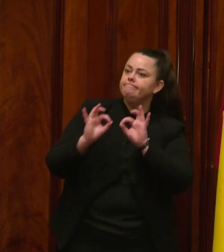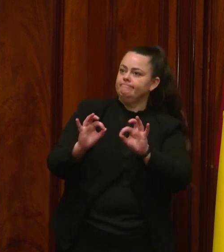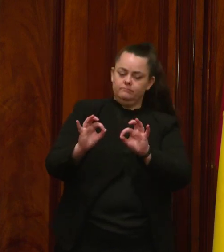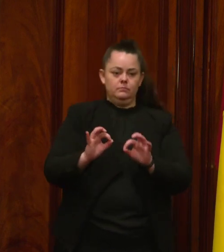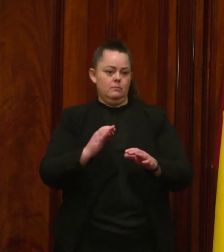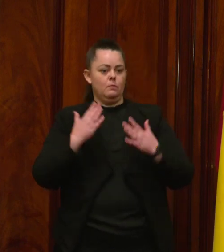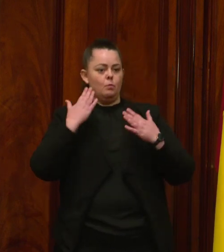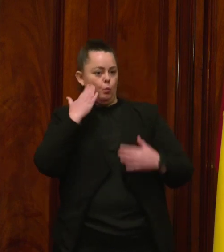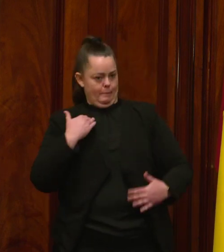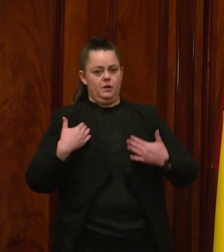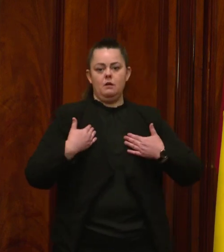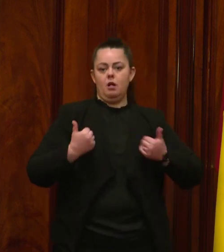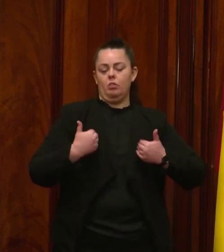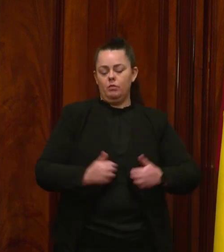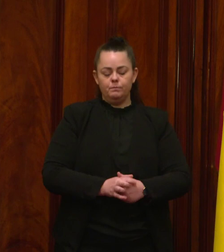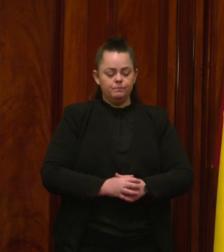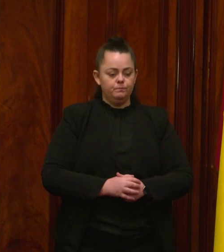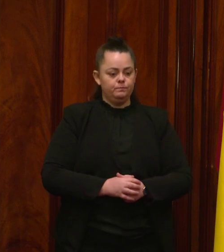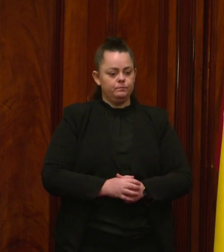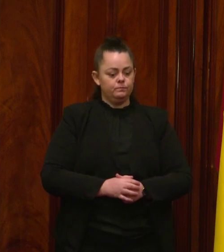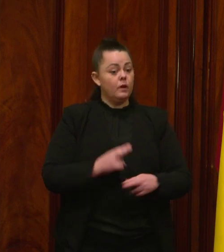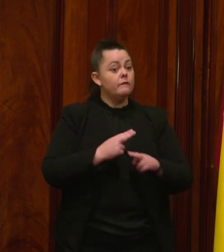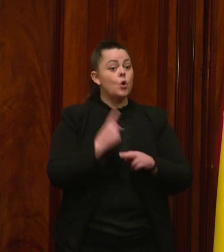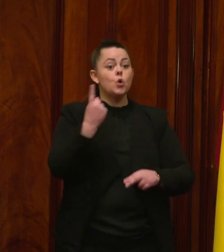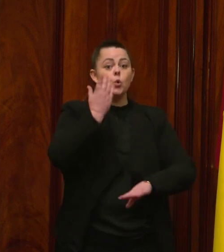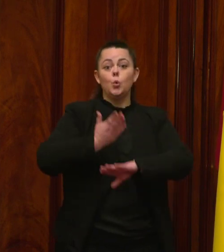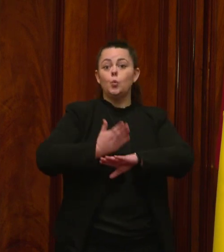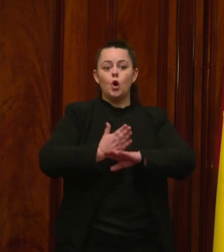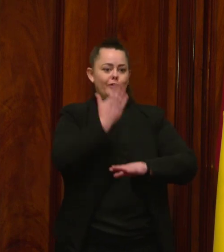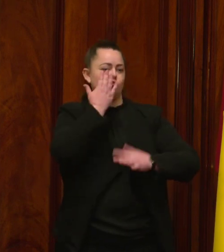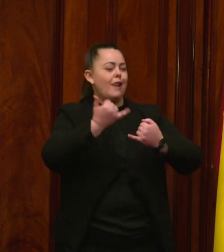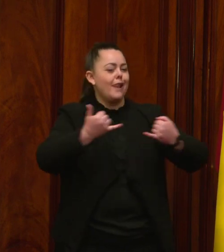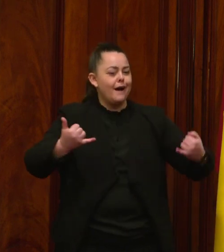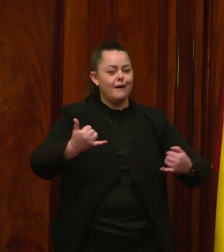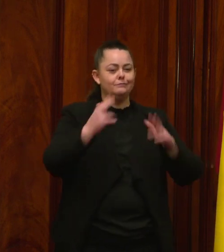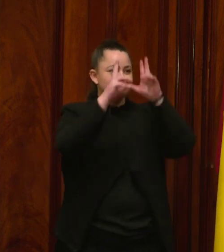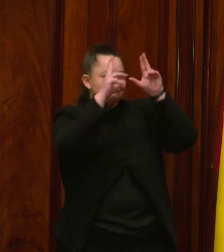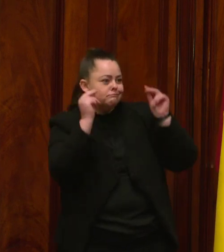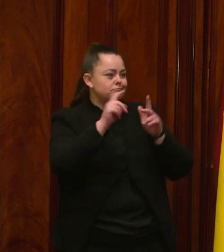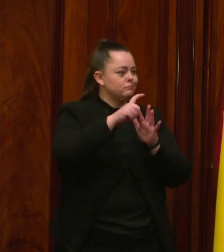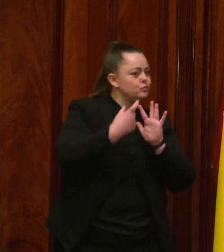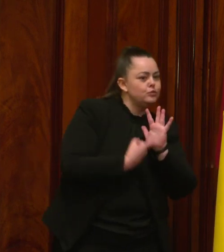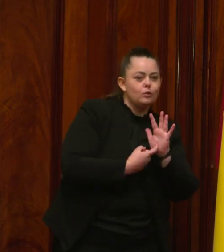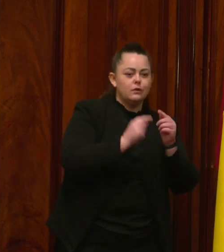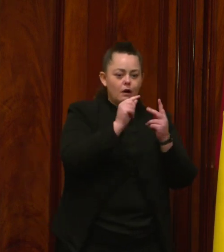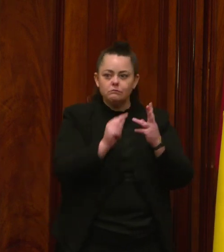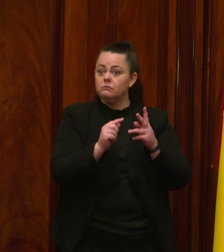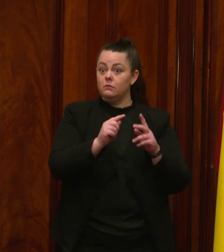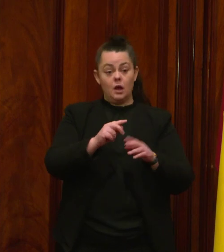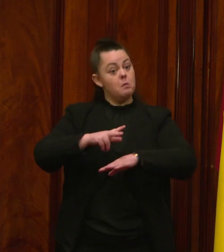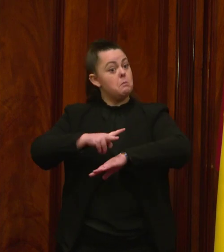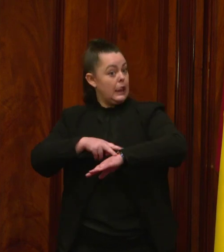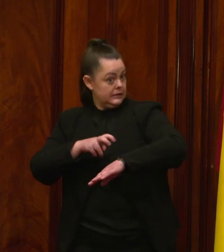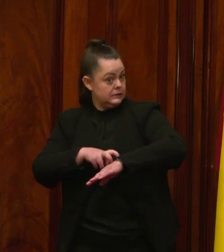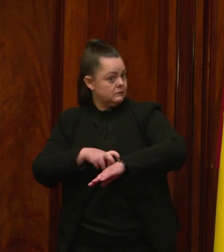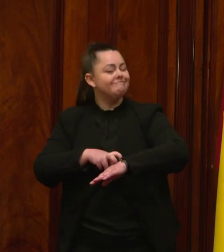On the subject of frontline workers, the government has committed to boosting police numbers, particularly in Western Sydney. The New